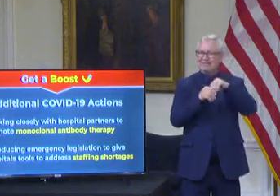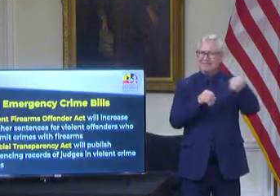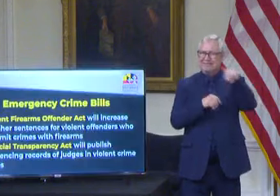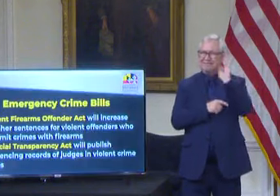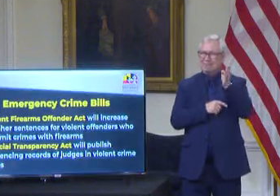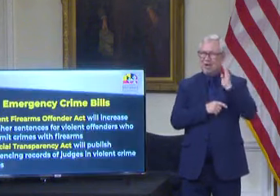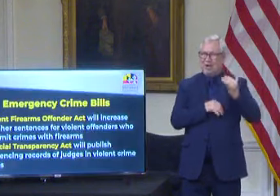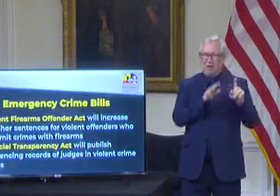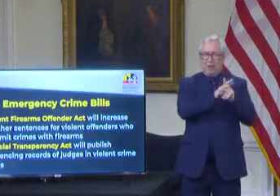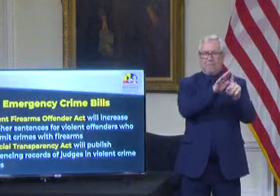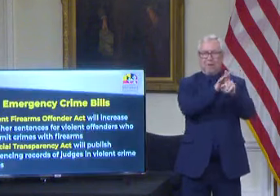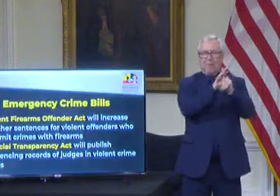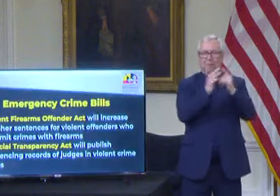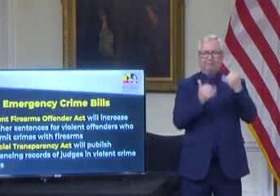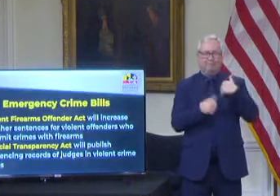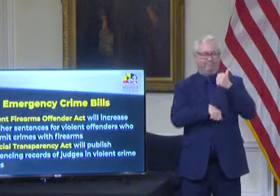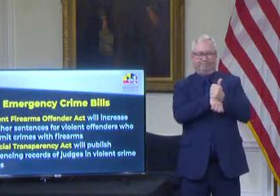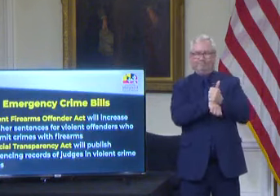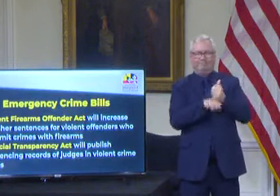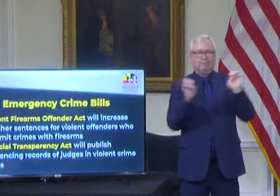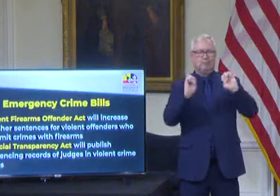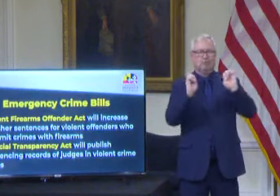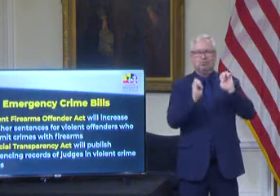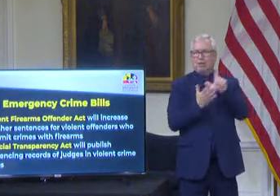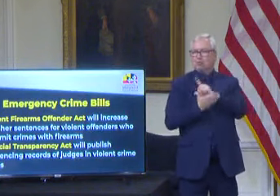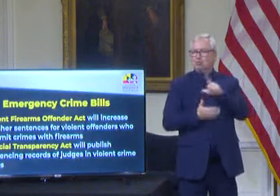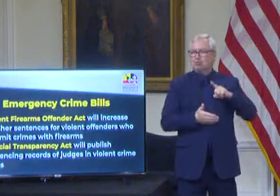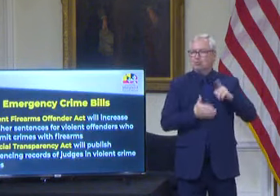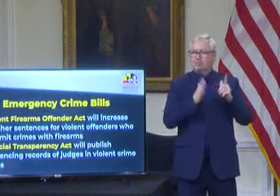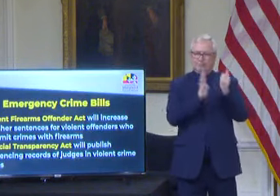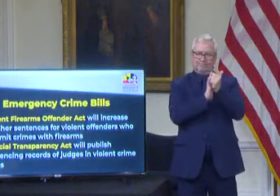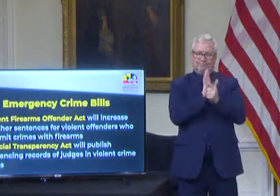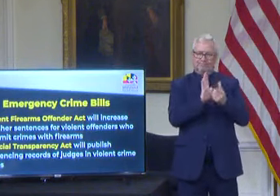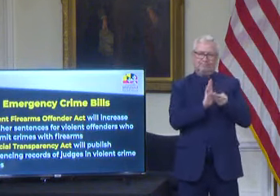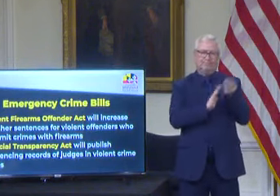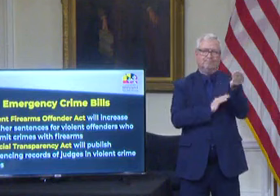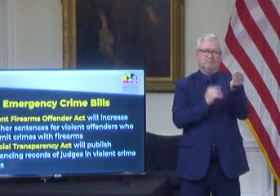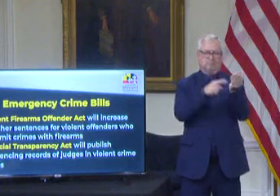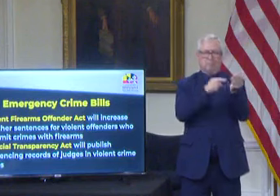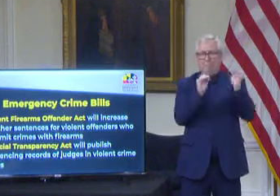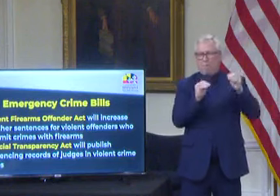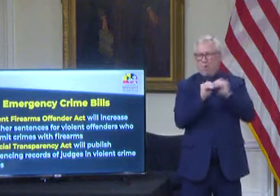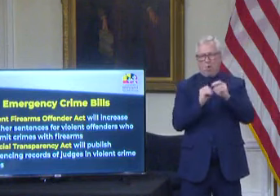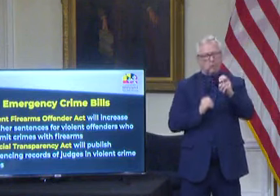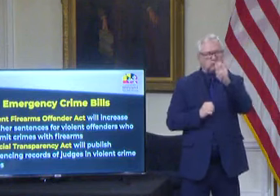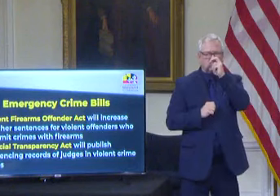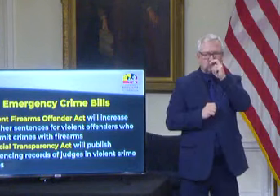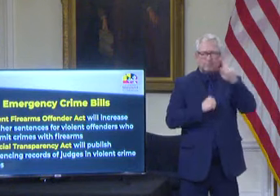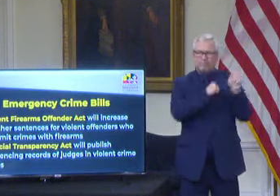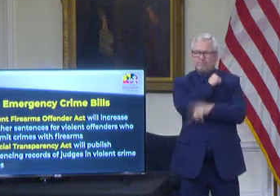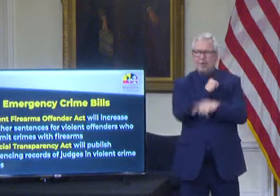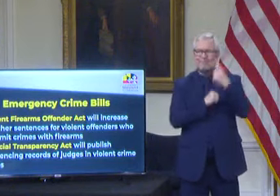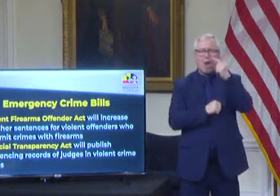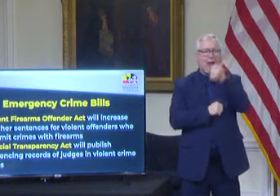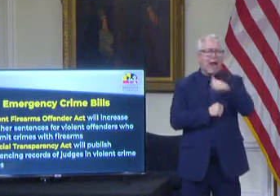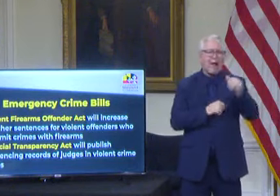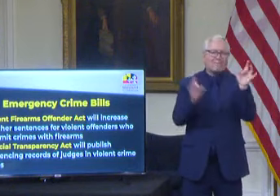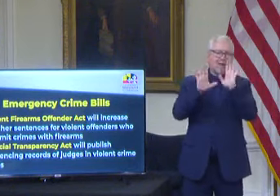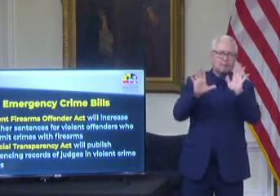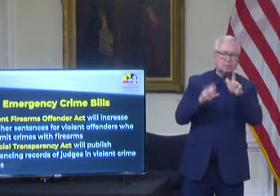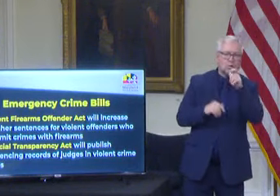emergency legislation for tougher sentencing for violent criminals, specifically those who continue to commit